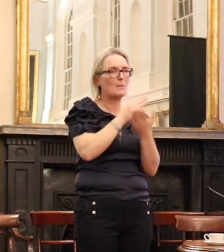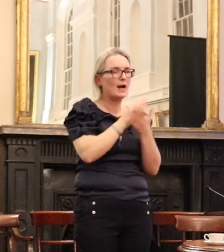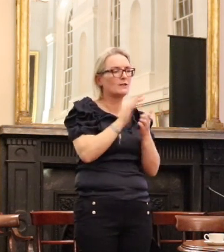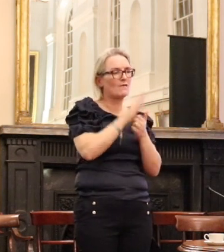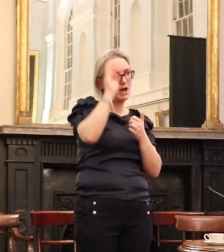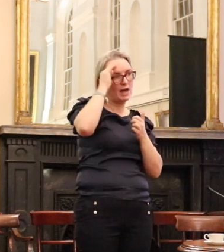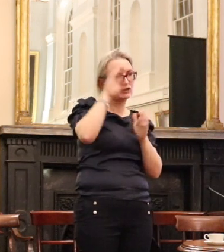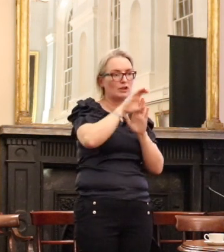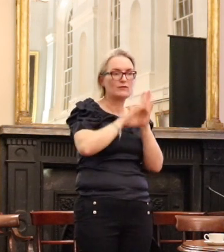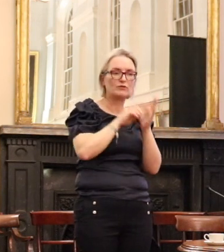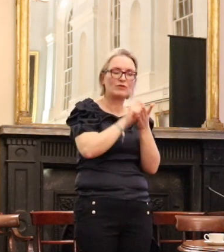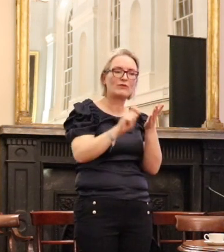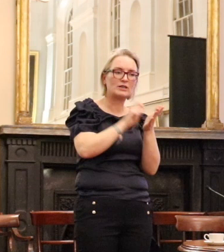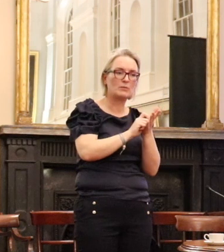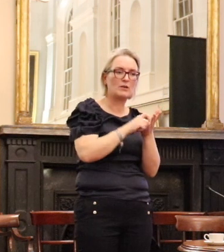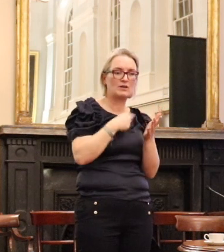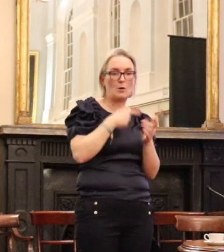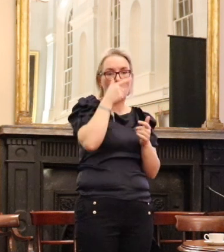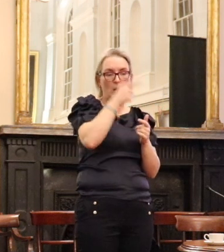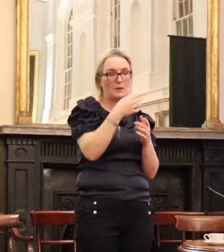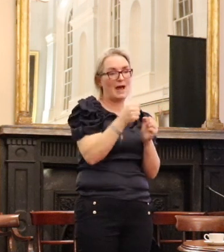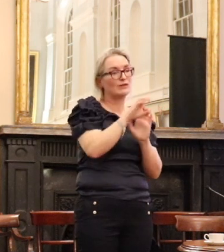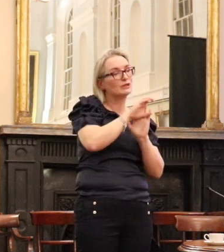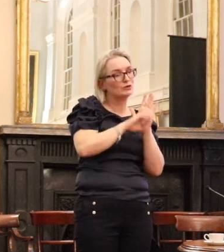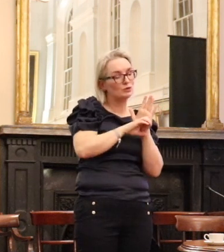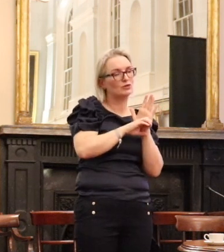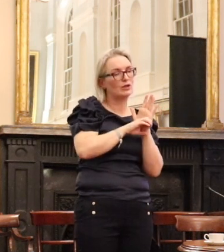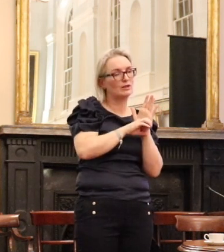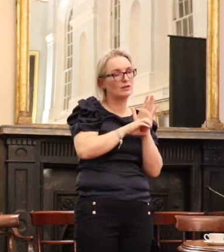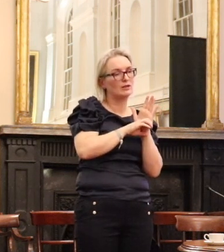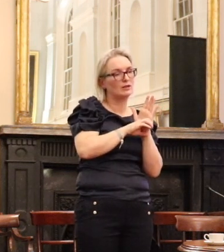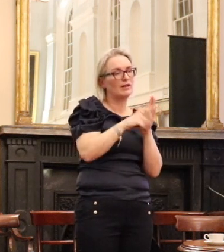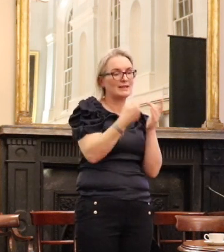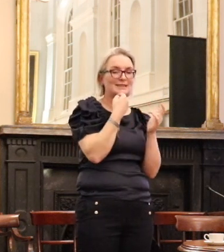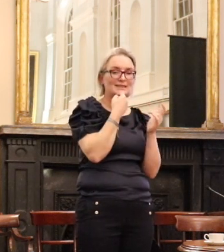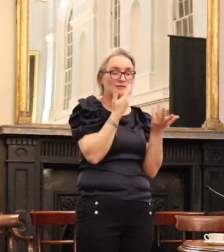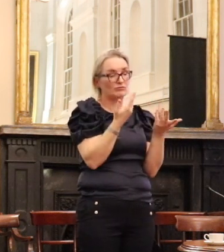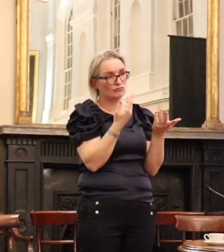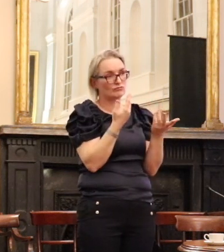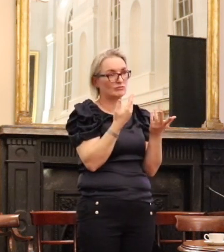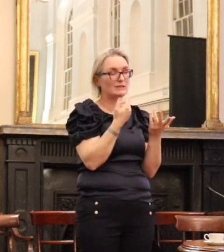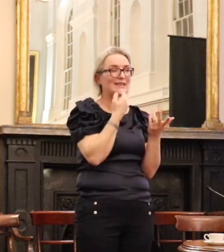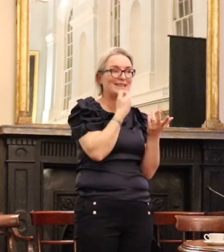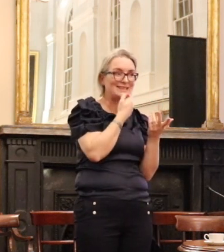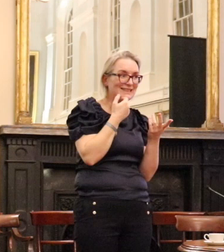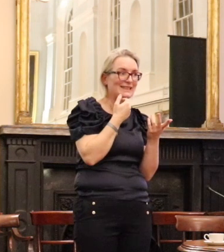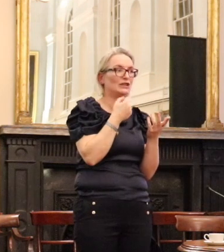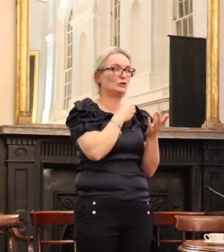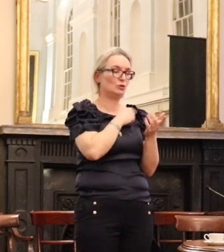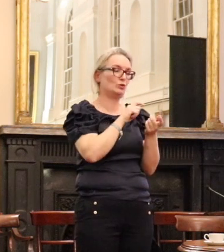have I think the good fortune to have a constitution that is relatively easily amendable